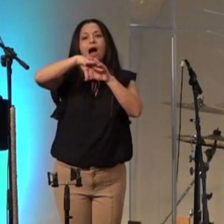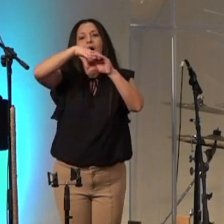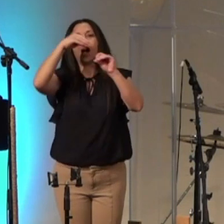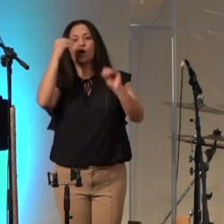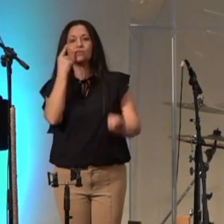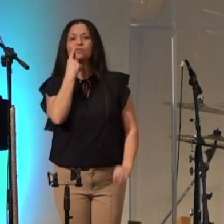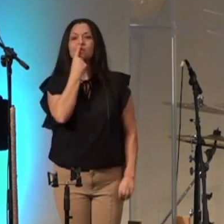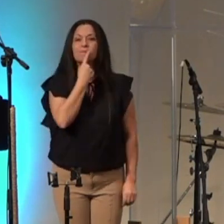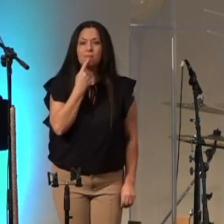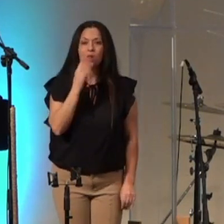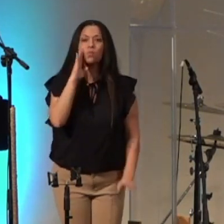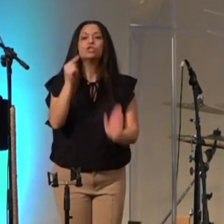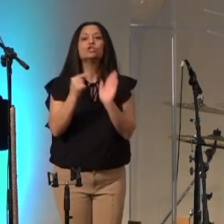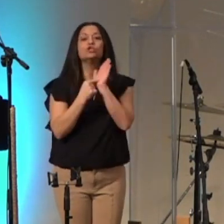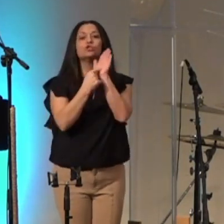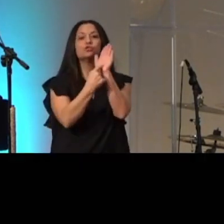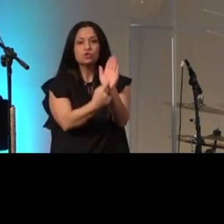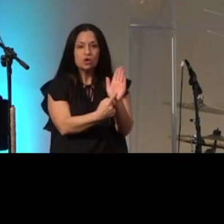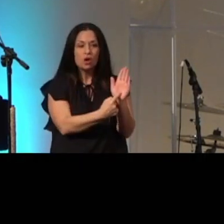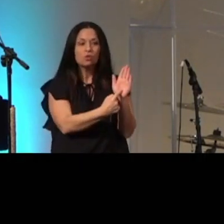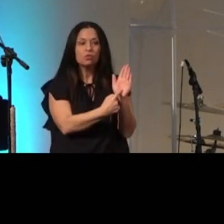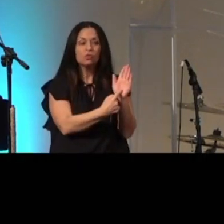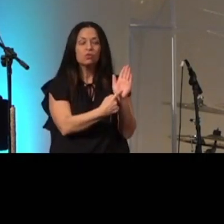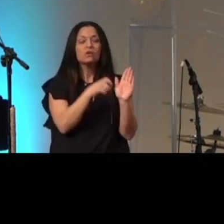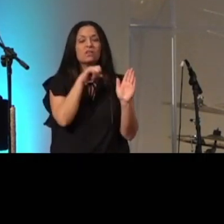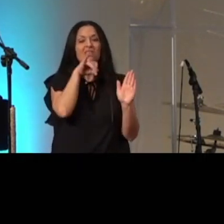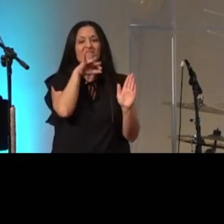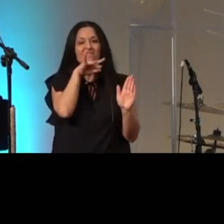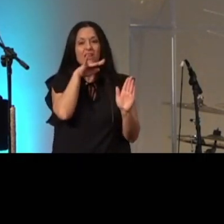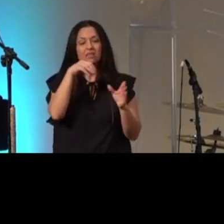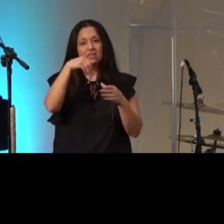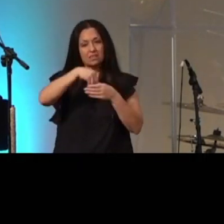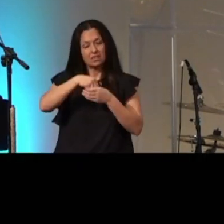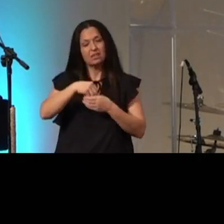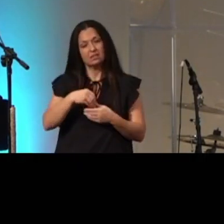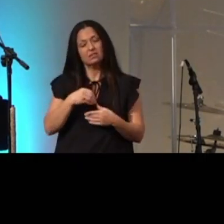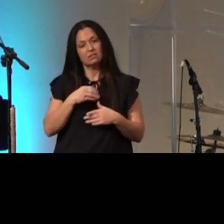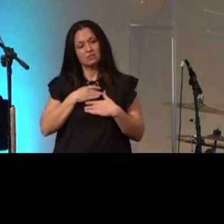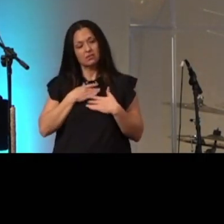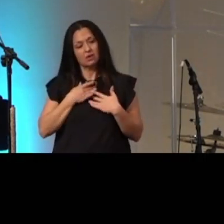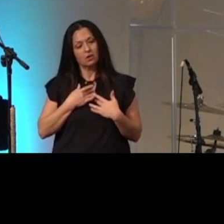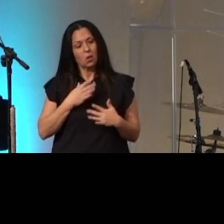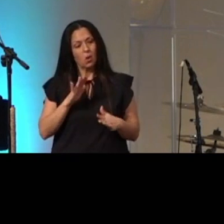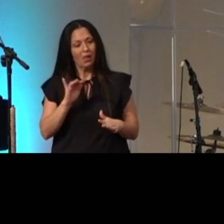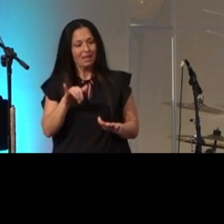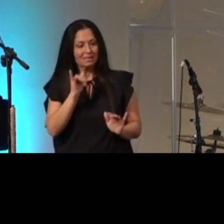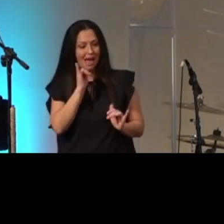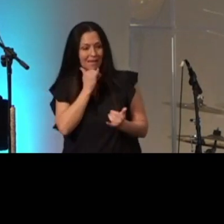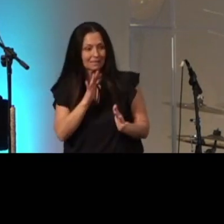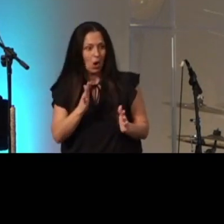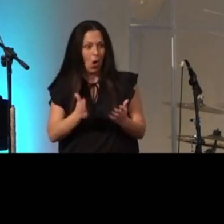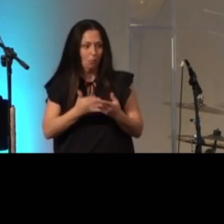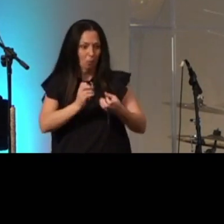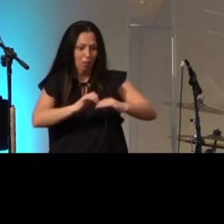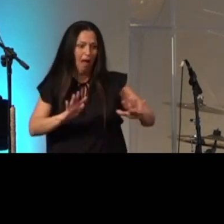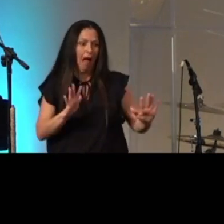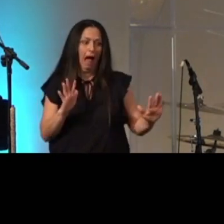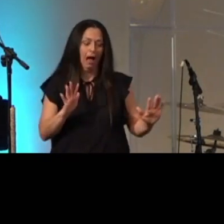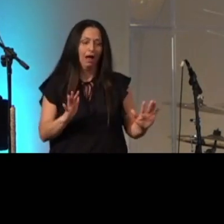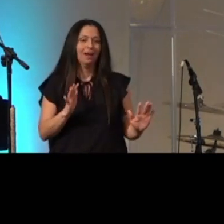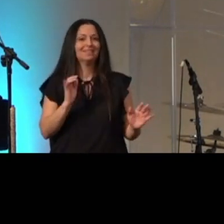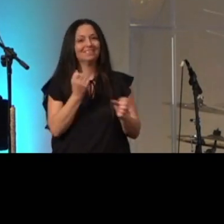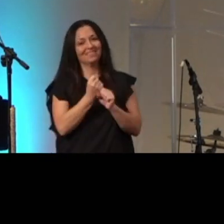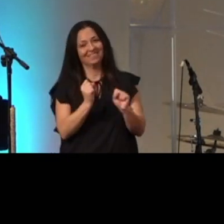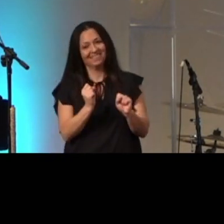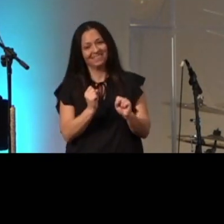reveal the impurity of the heart and what happens is that was almost a disaster what happens